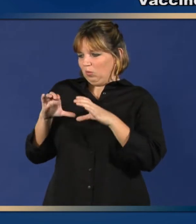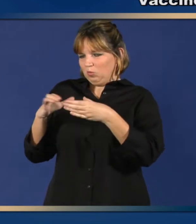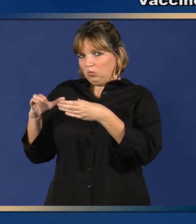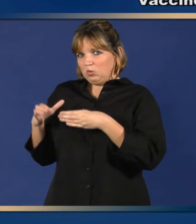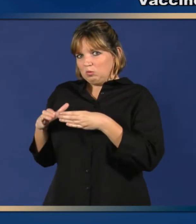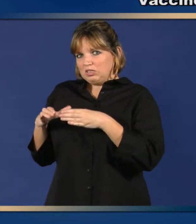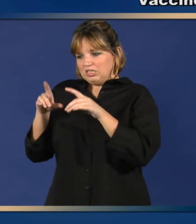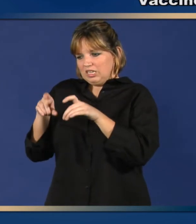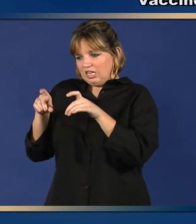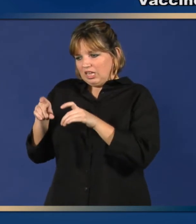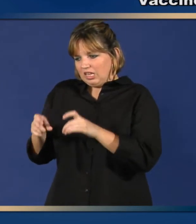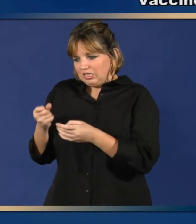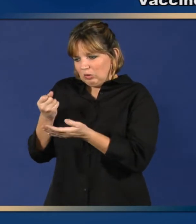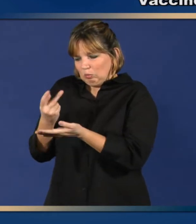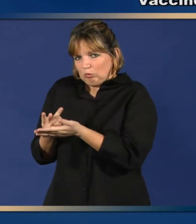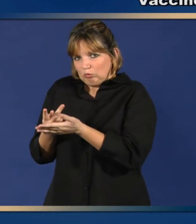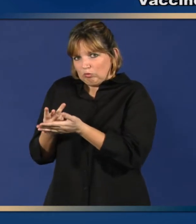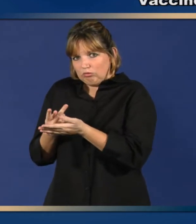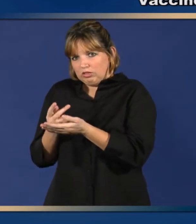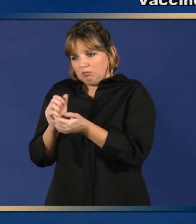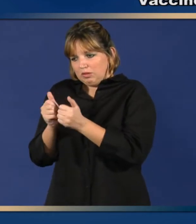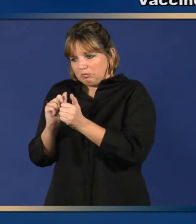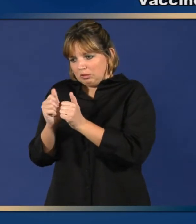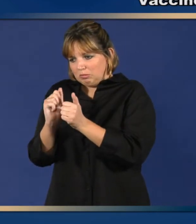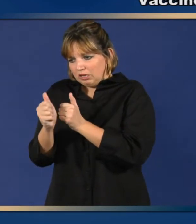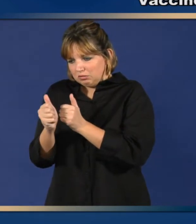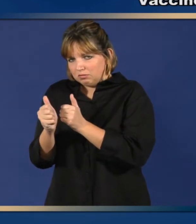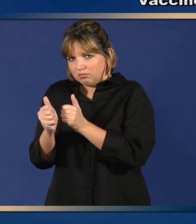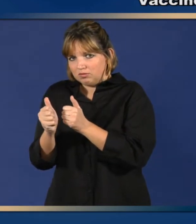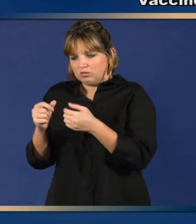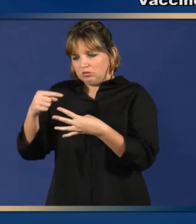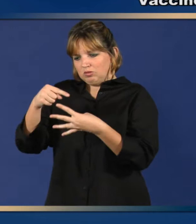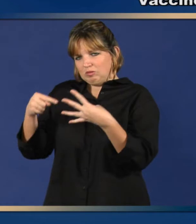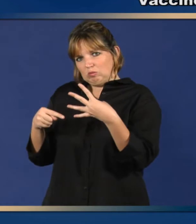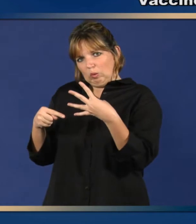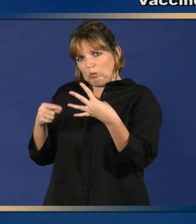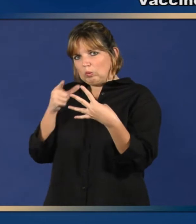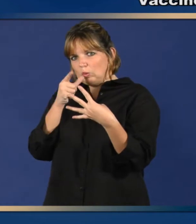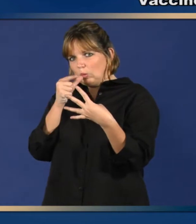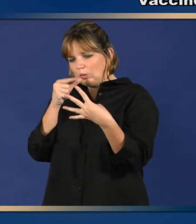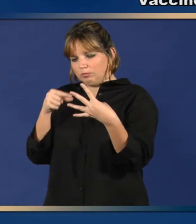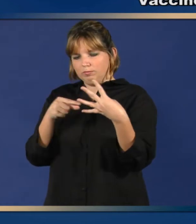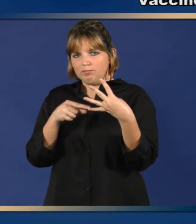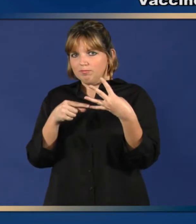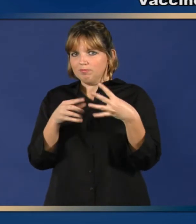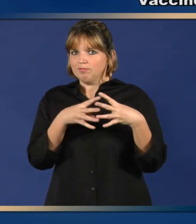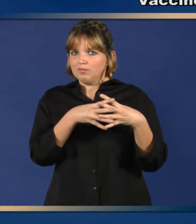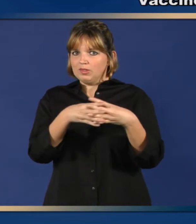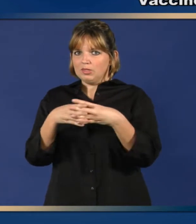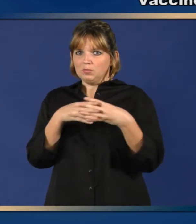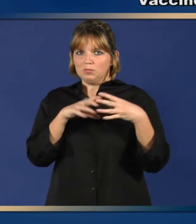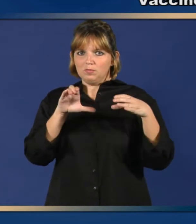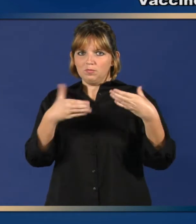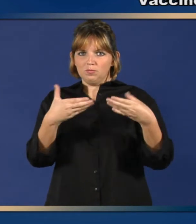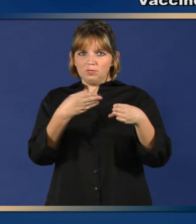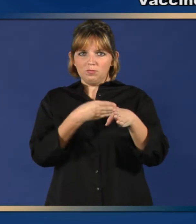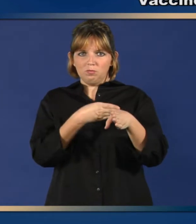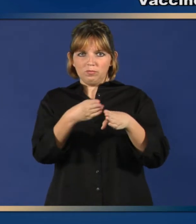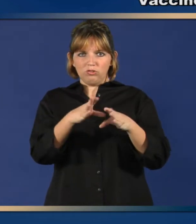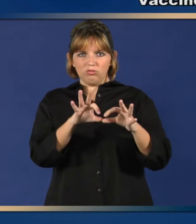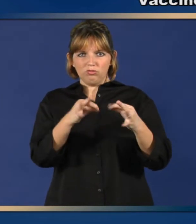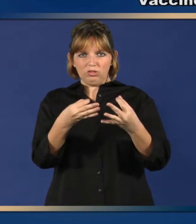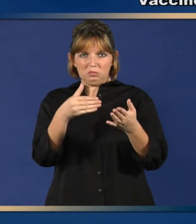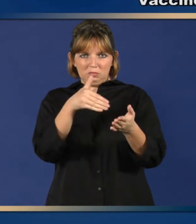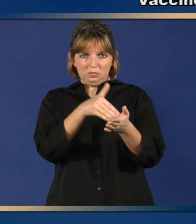will not let a vaccine be given unless it has been proven to be safe and to work well in children.